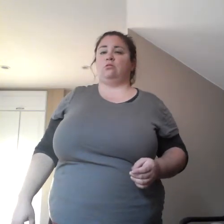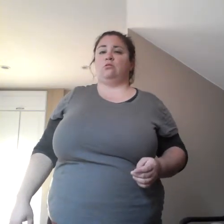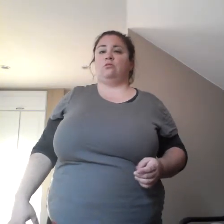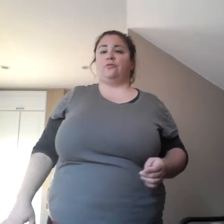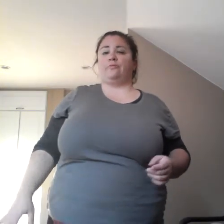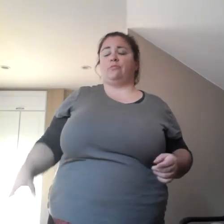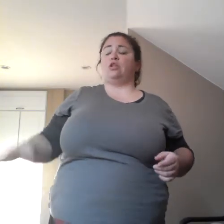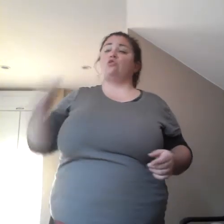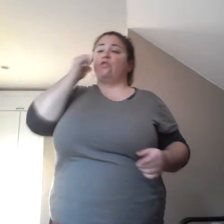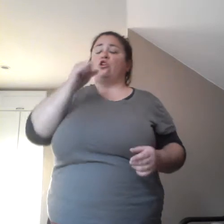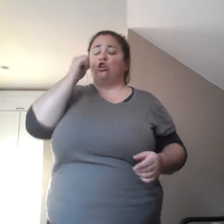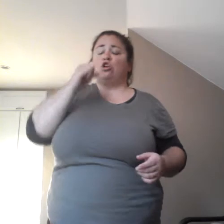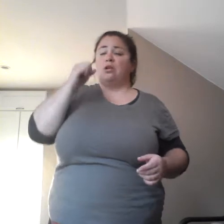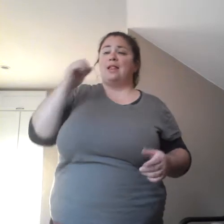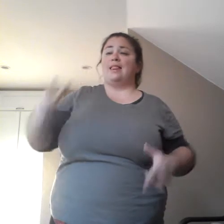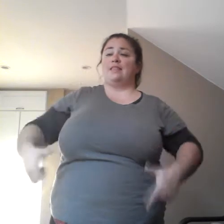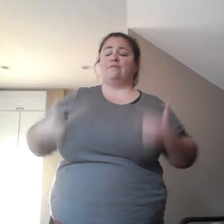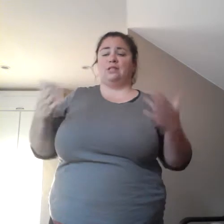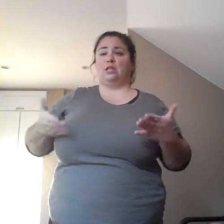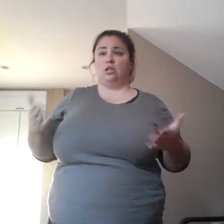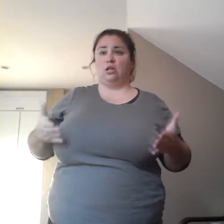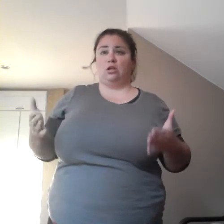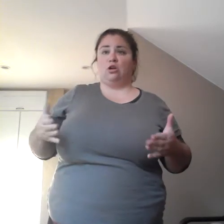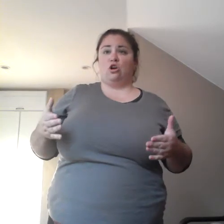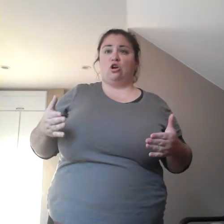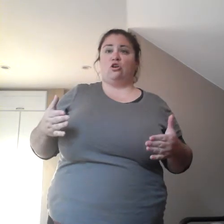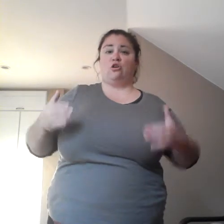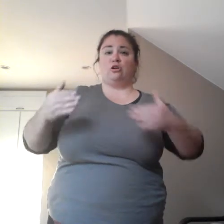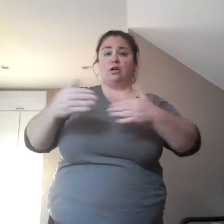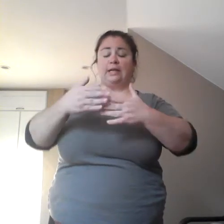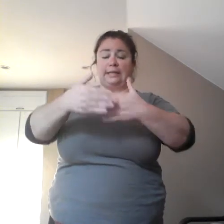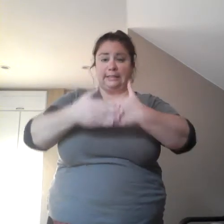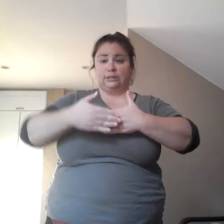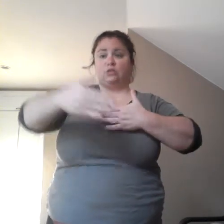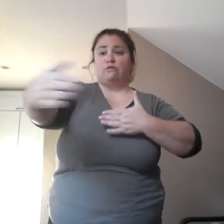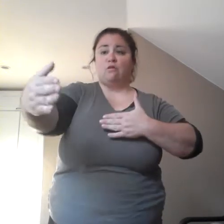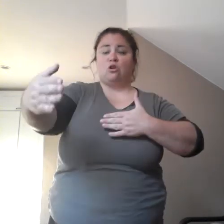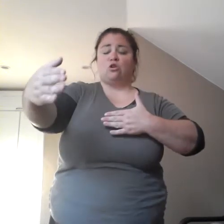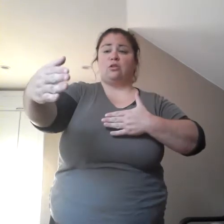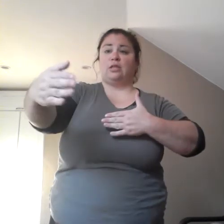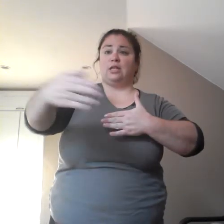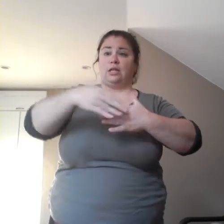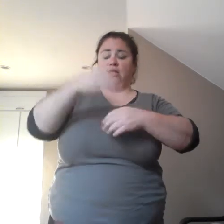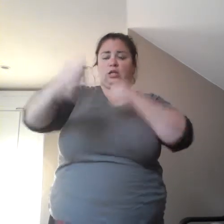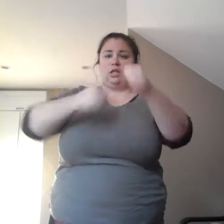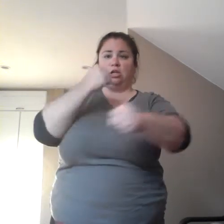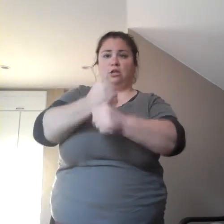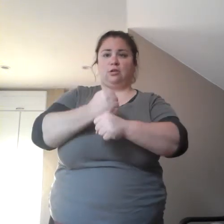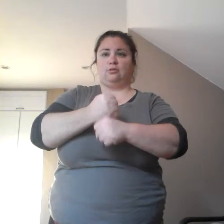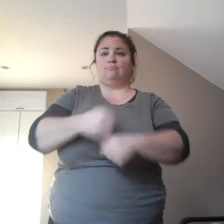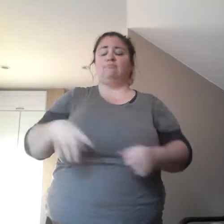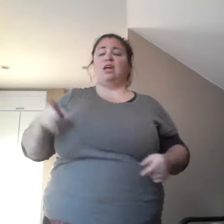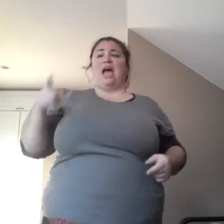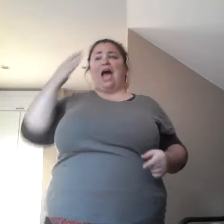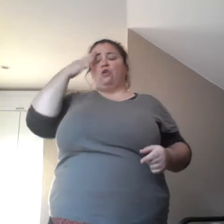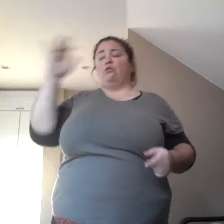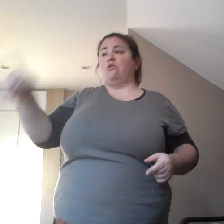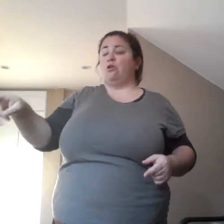year. So, I saw her quite a few times, and I don't even know if she remembered, but I did. Forever, I'll remember that.